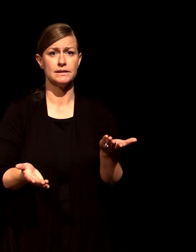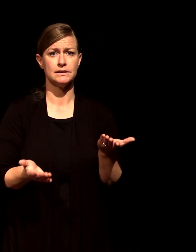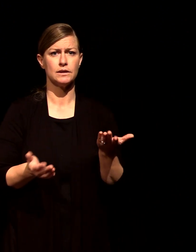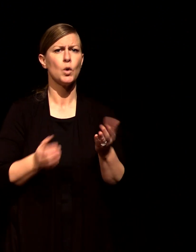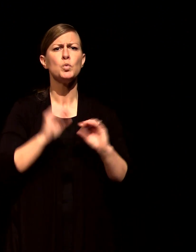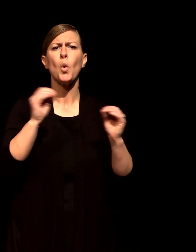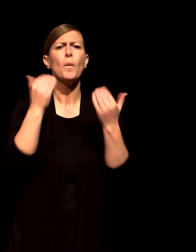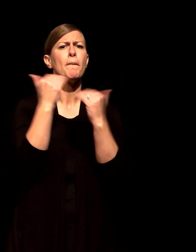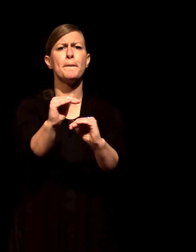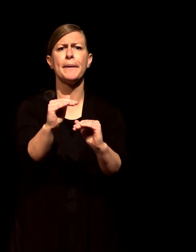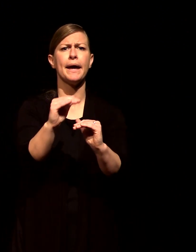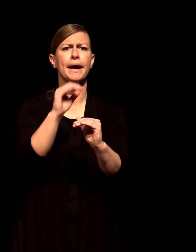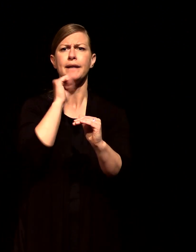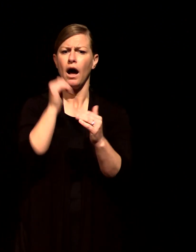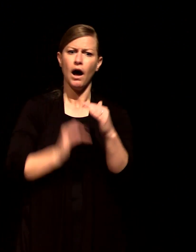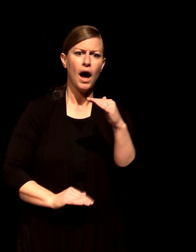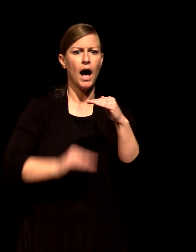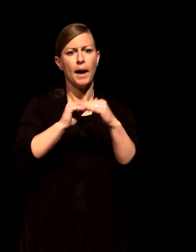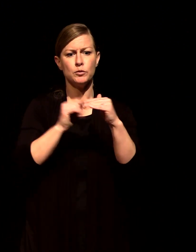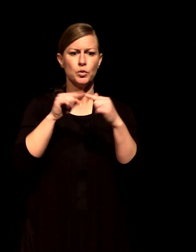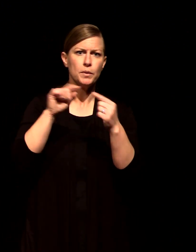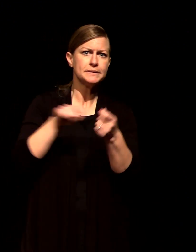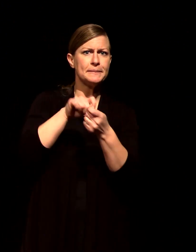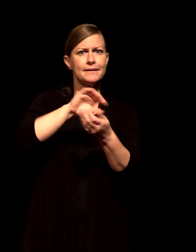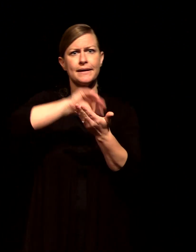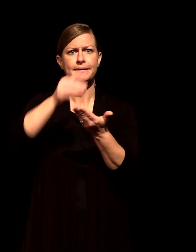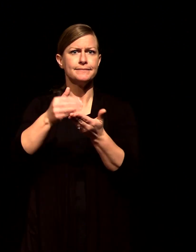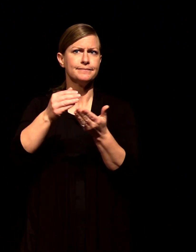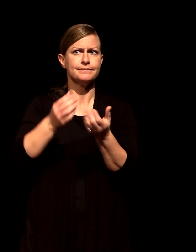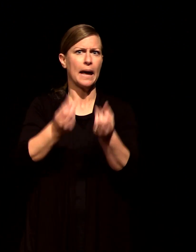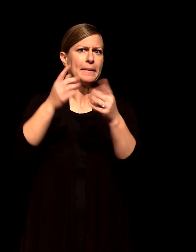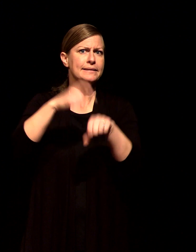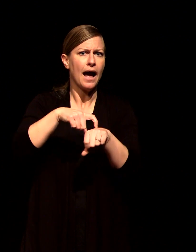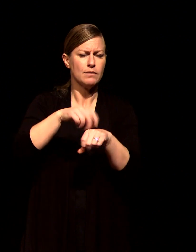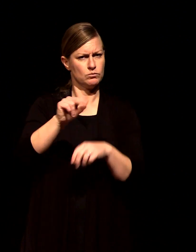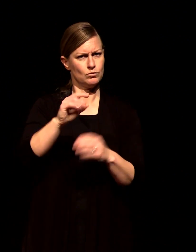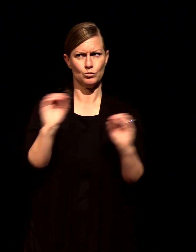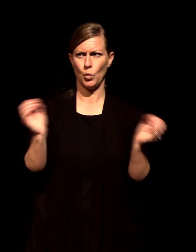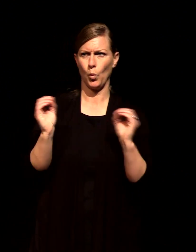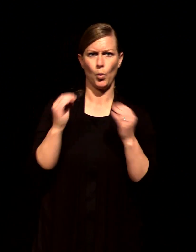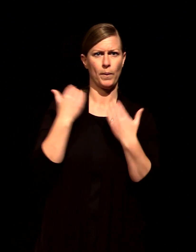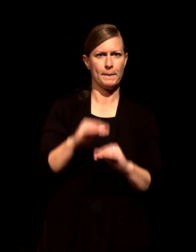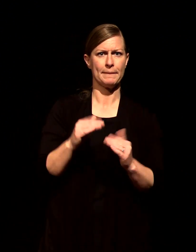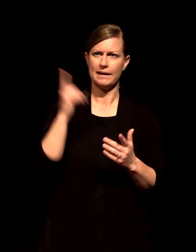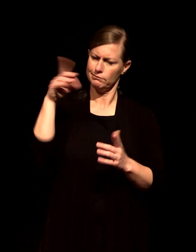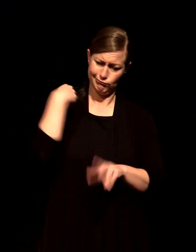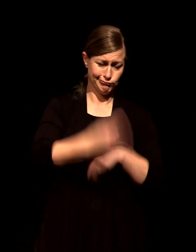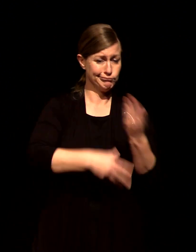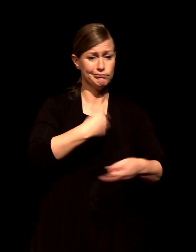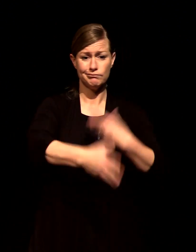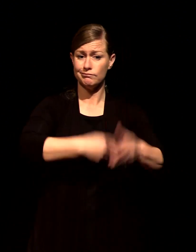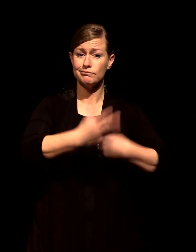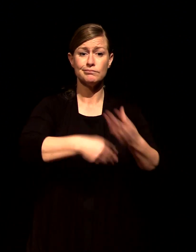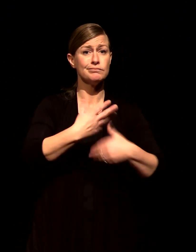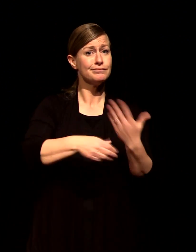it can't be too many times this brings joy to Jesus and ultimately brings joy to us because joy is the serious